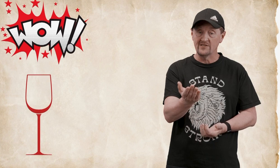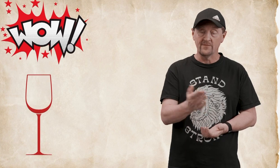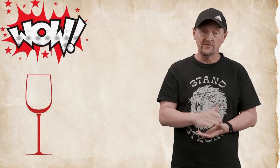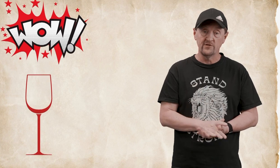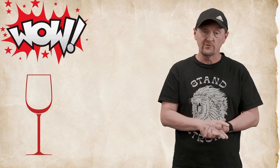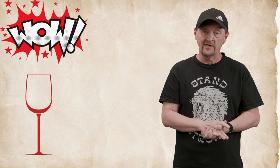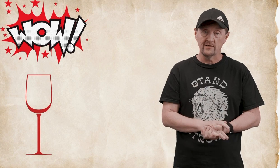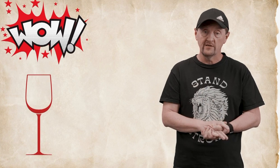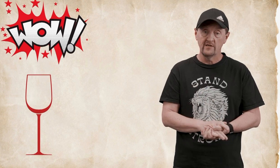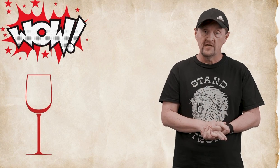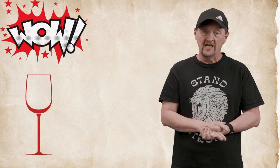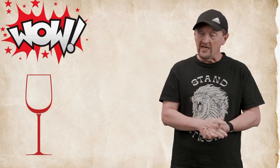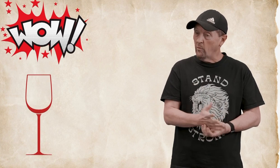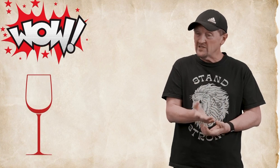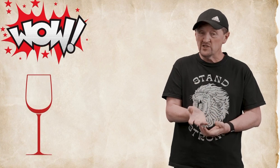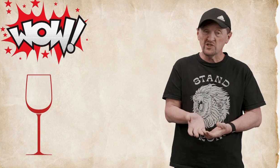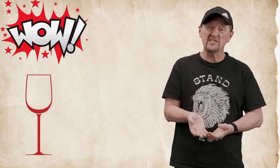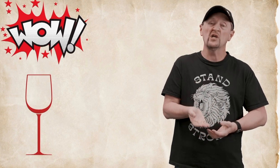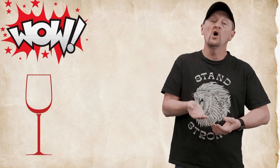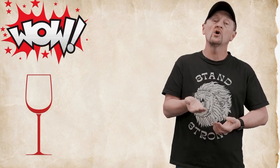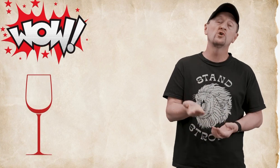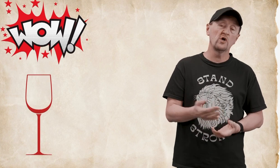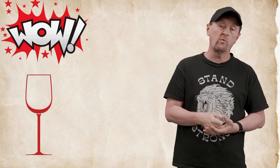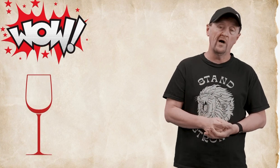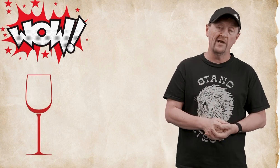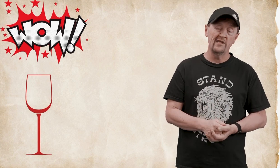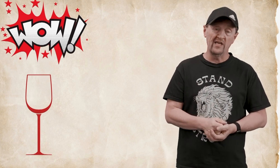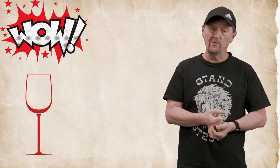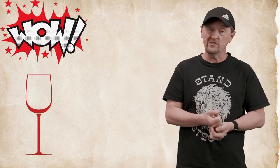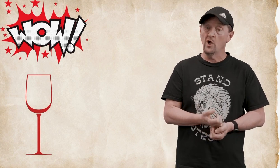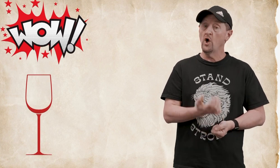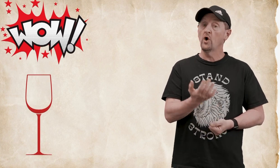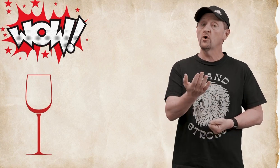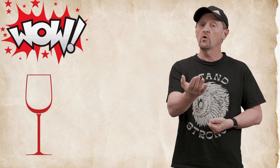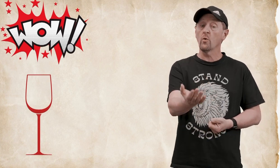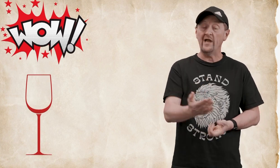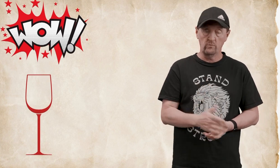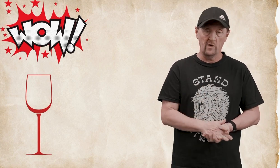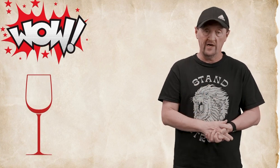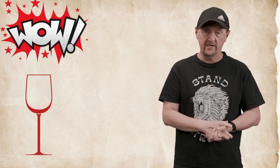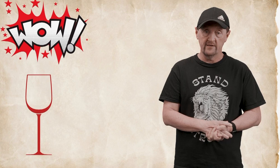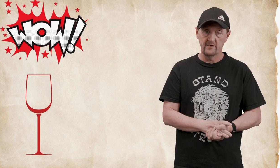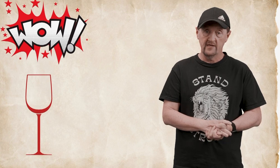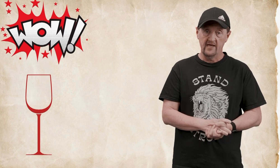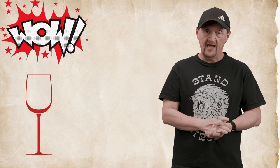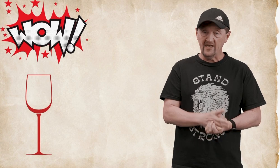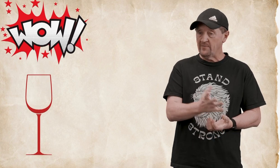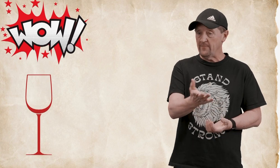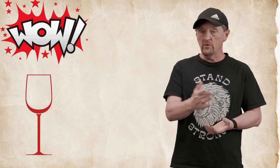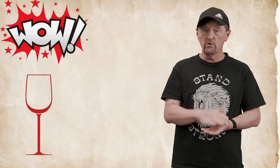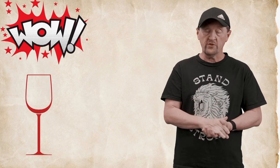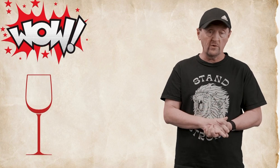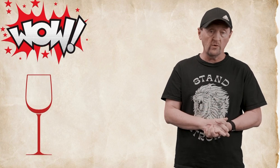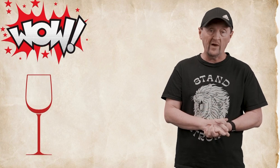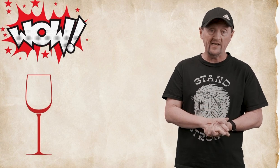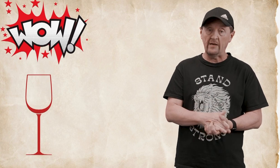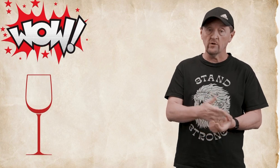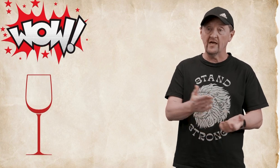something to drink and it wasn't just good wine it was great wine and the people who were throwing the wedding they were like